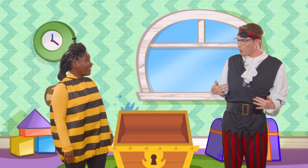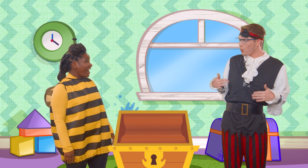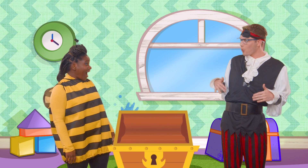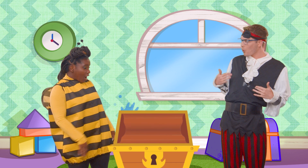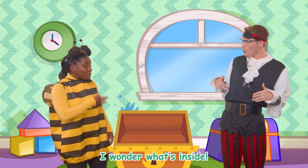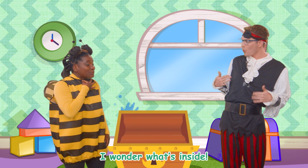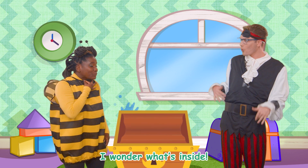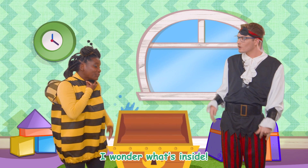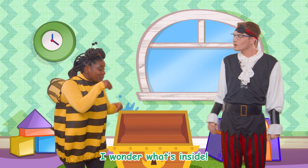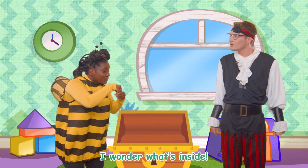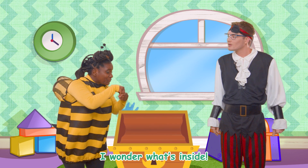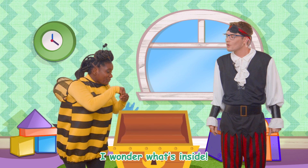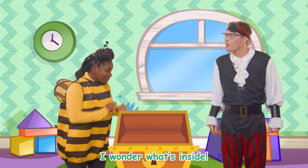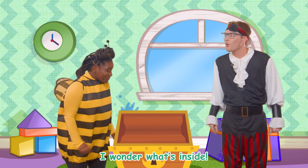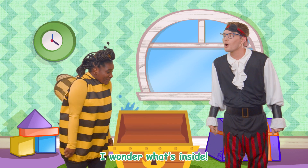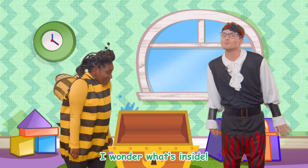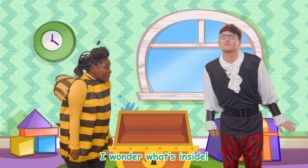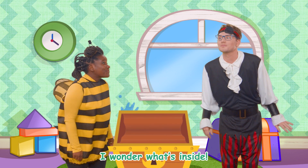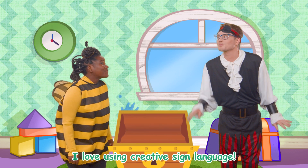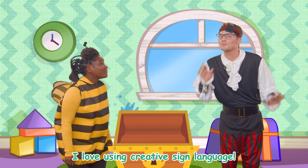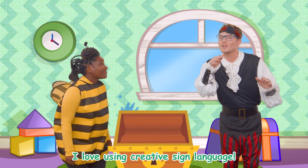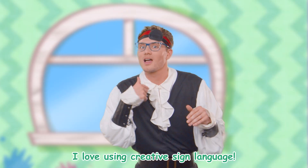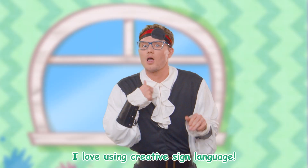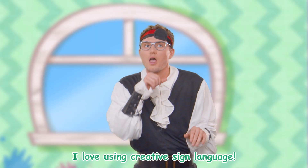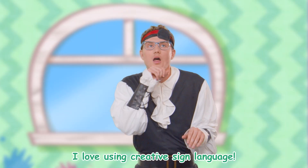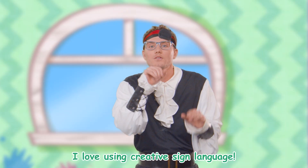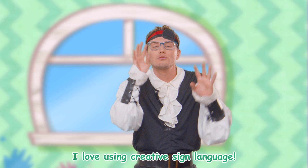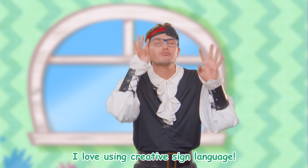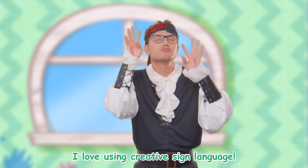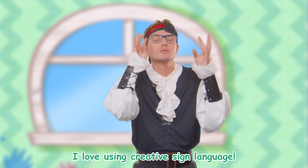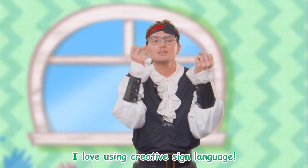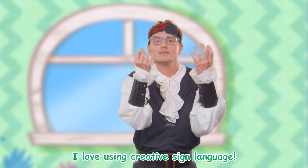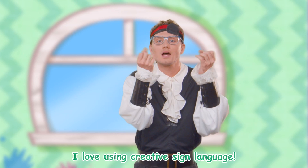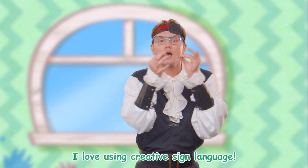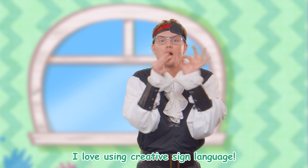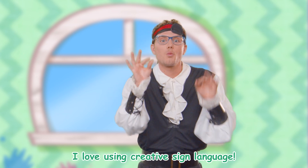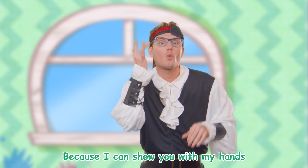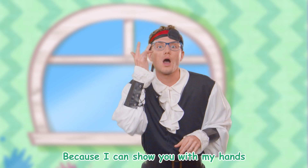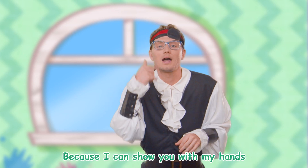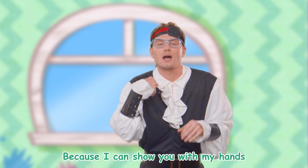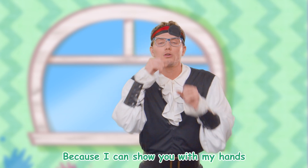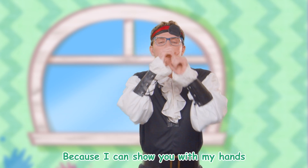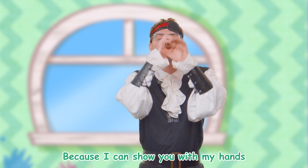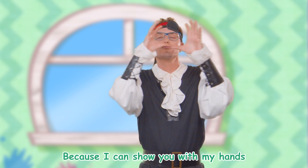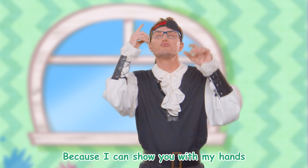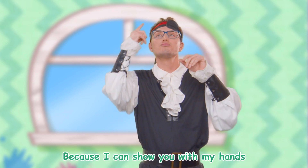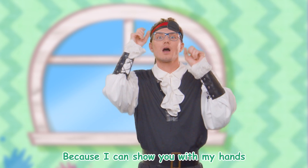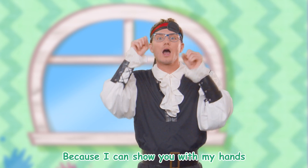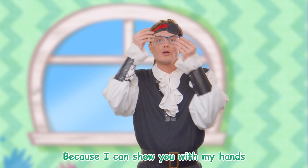I wonder what's inside! Ooh! I love using creative sign language because I can show you with my hands